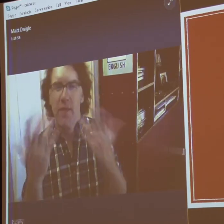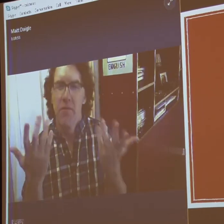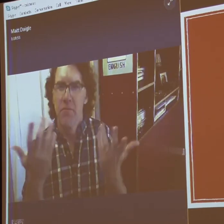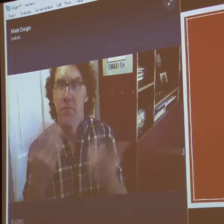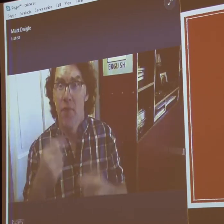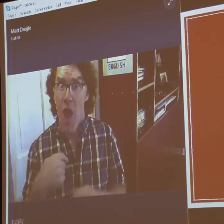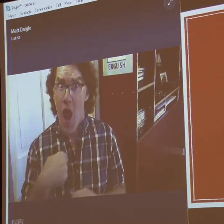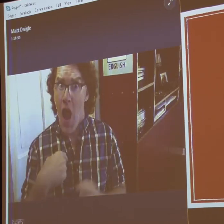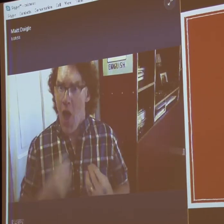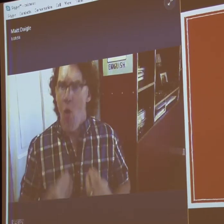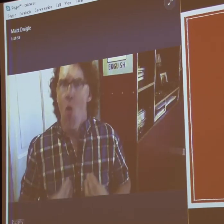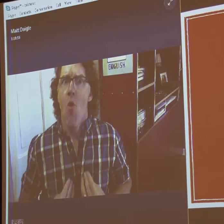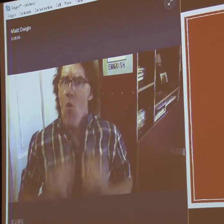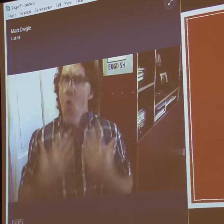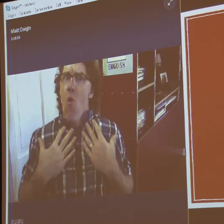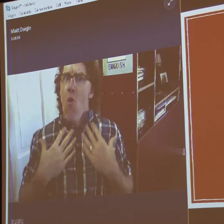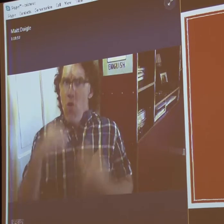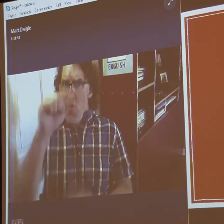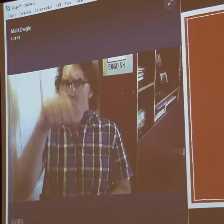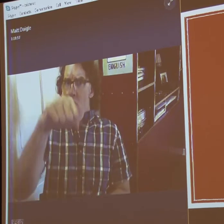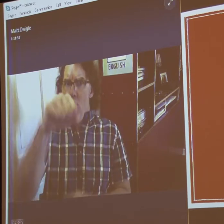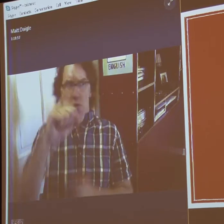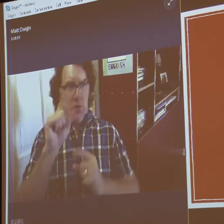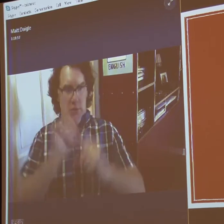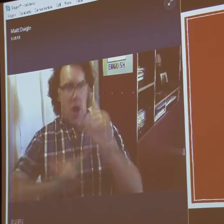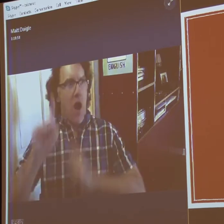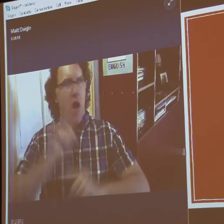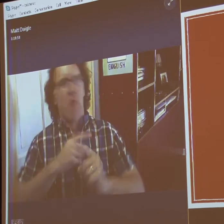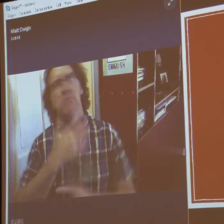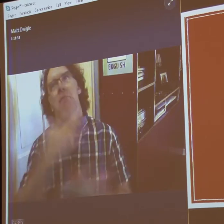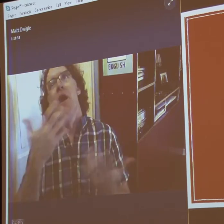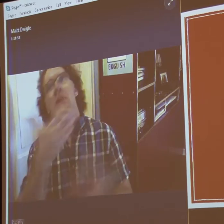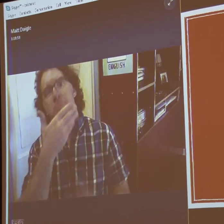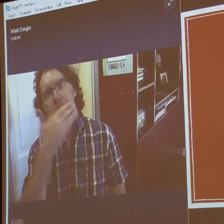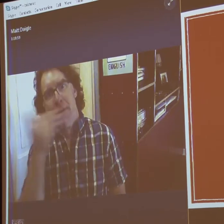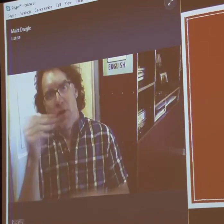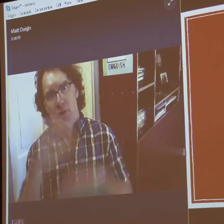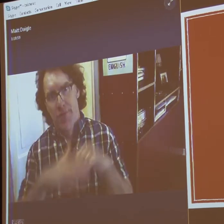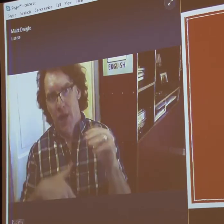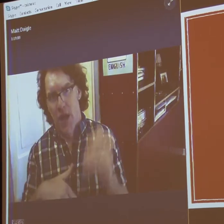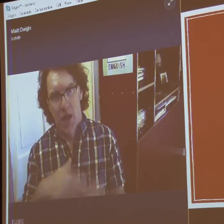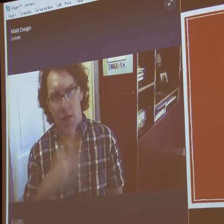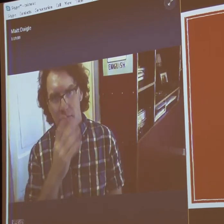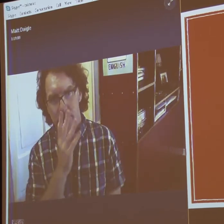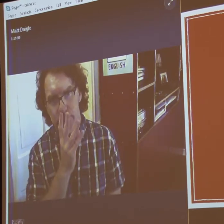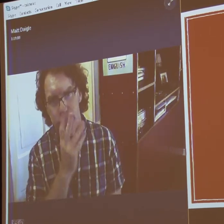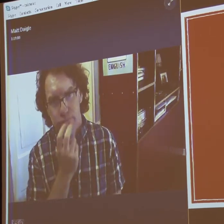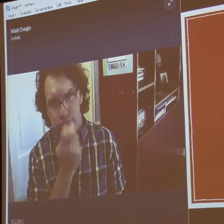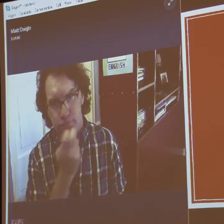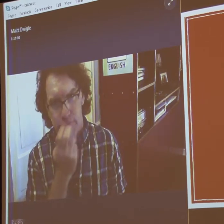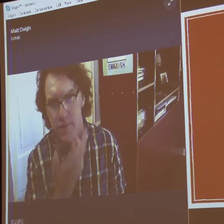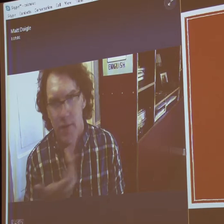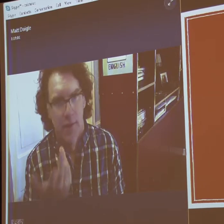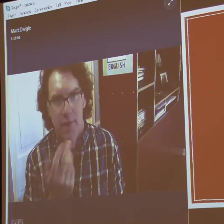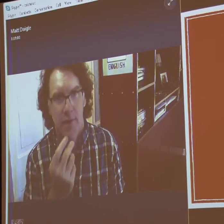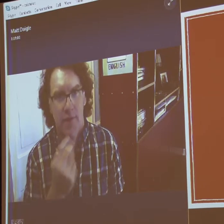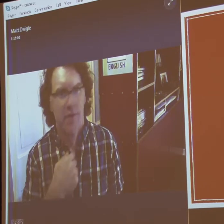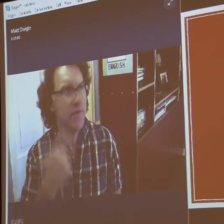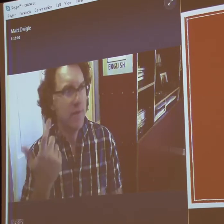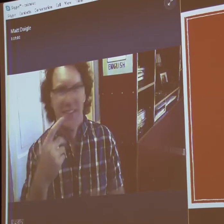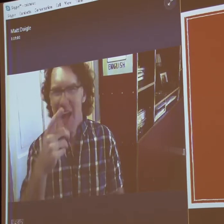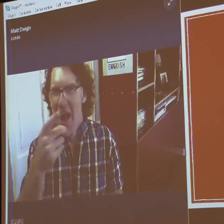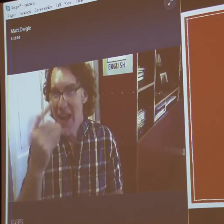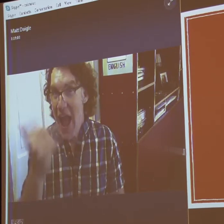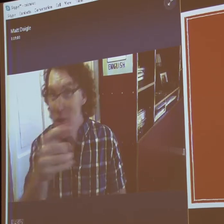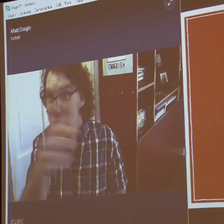talking and signing at the same time. I was super excited to learn sign language. I felt so much more comfortable than having to